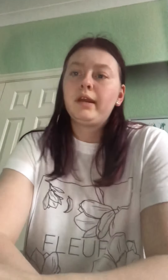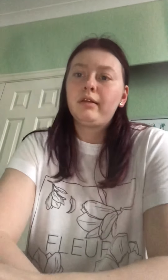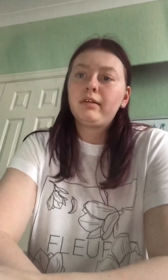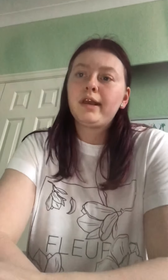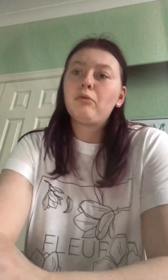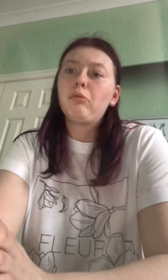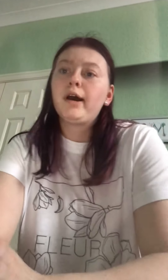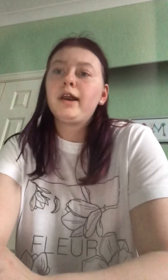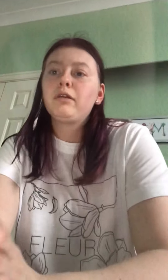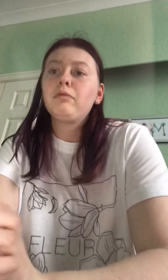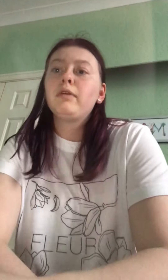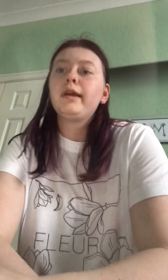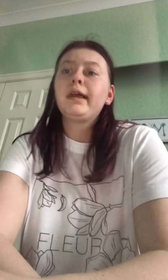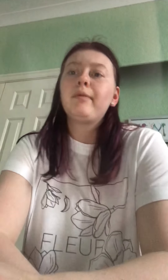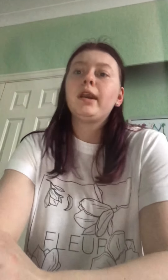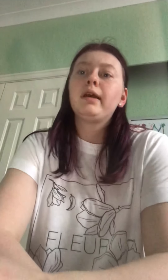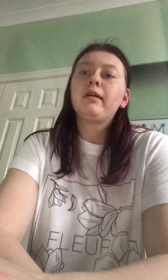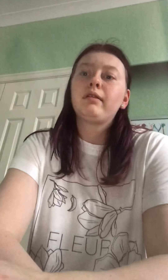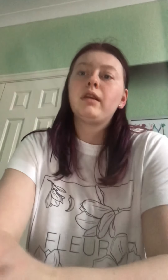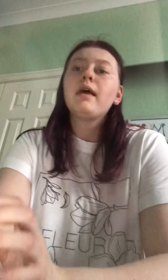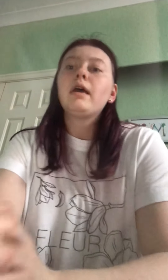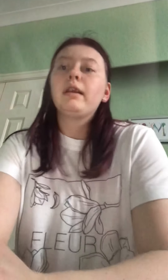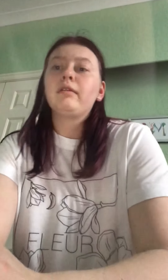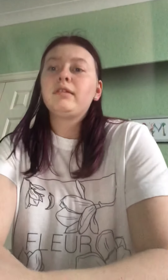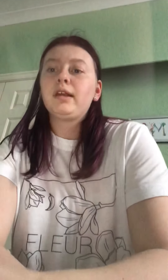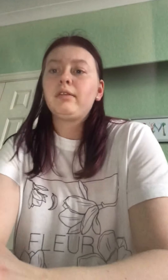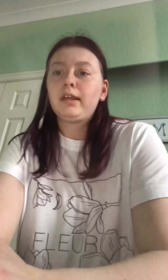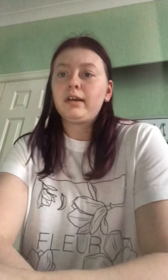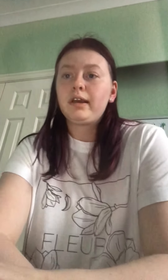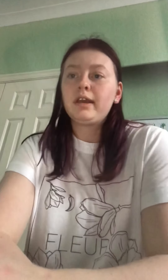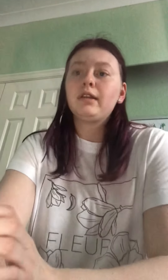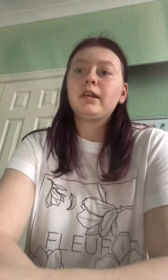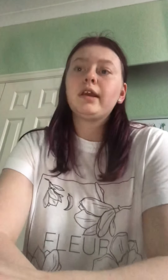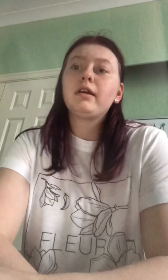he said why'd you never listen, at least I think he did.